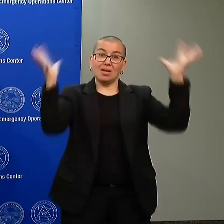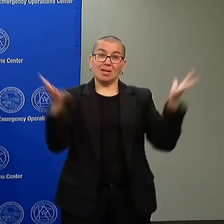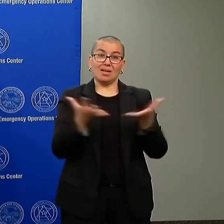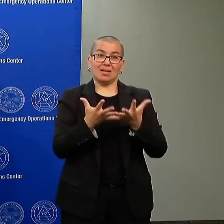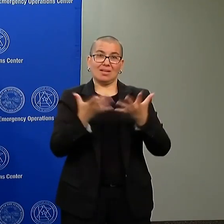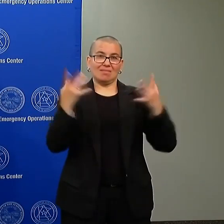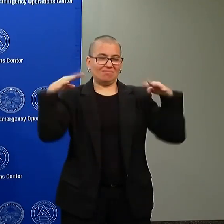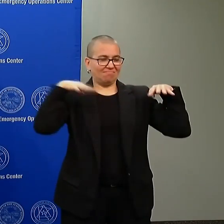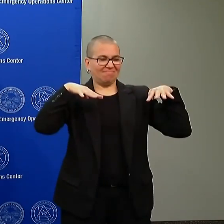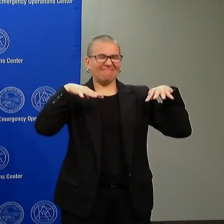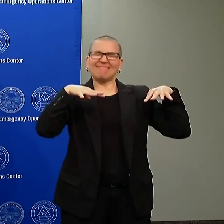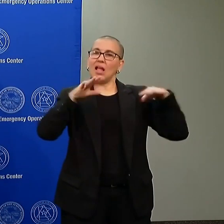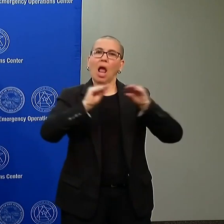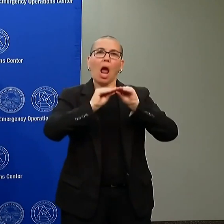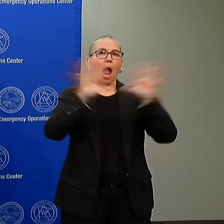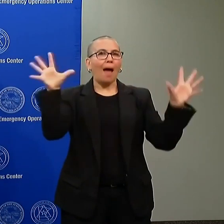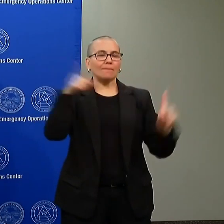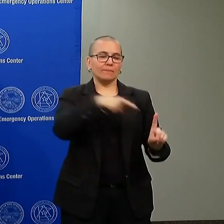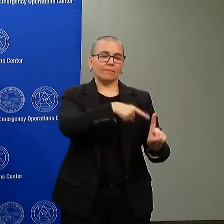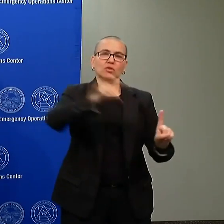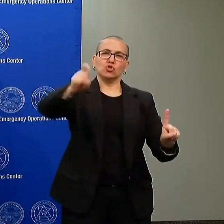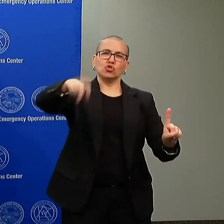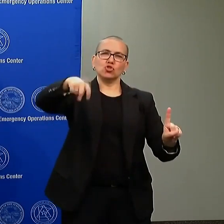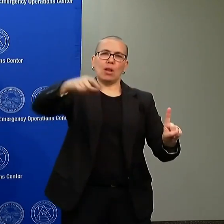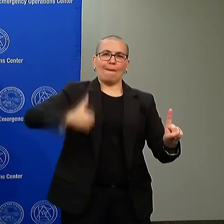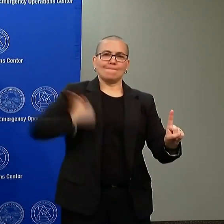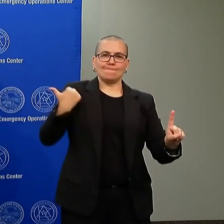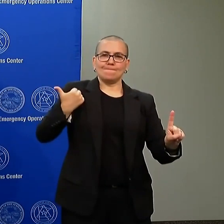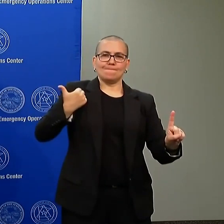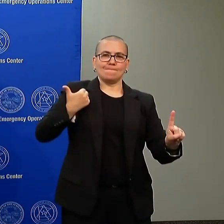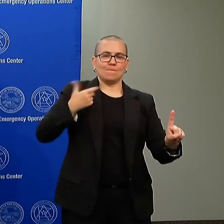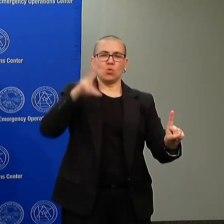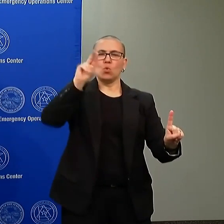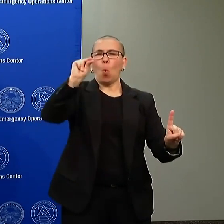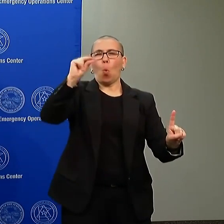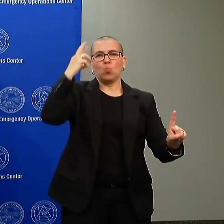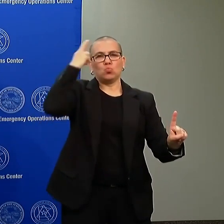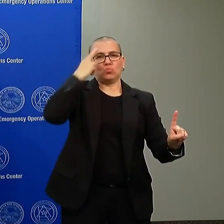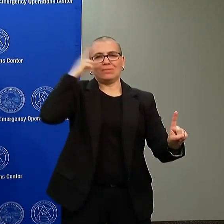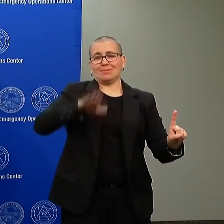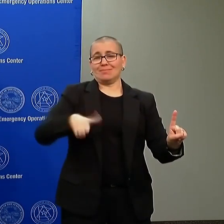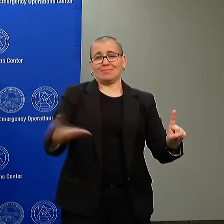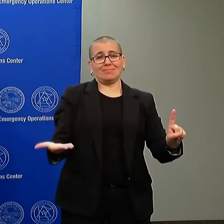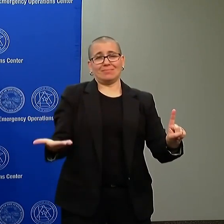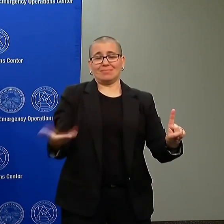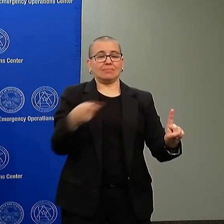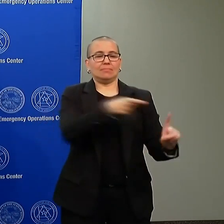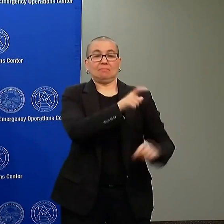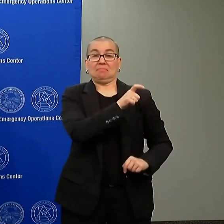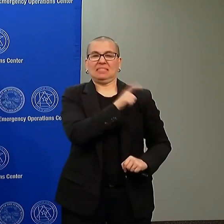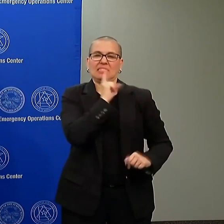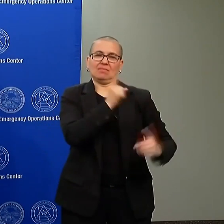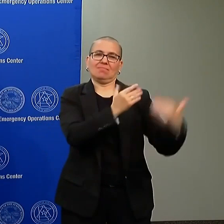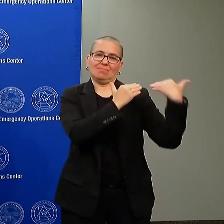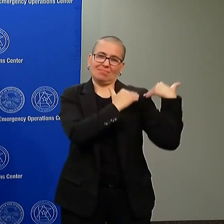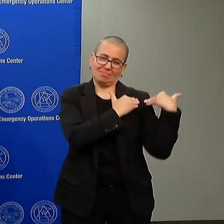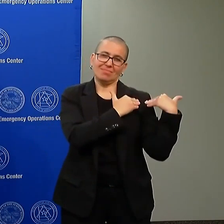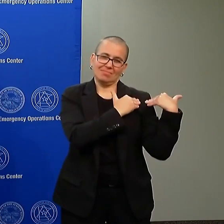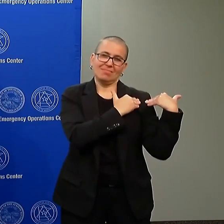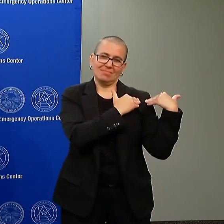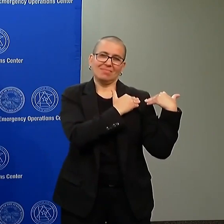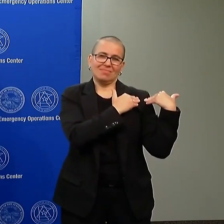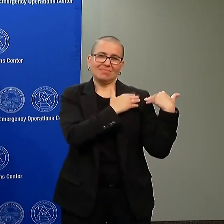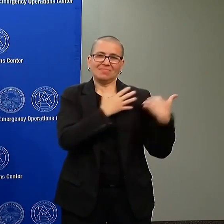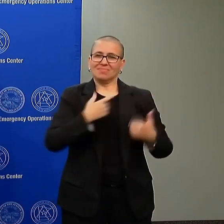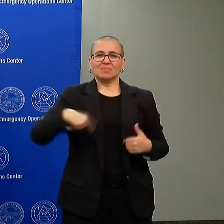should be held accountable and that we as a community, we as a culture, we as a society must do everything we can imagine to keep